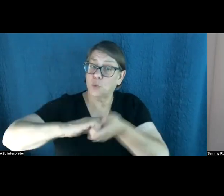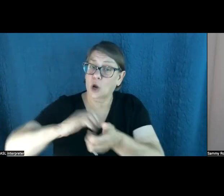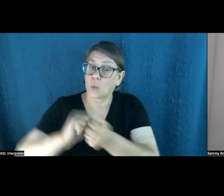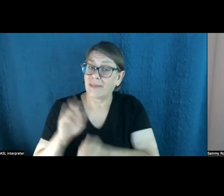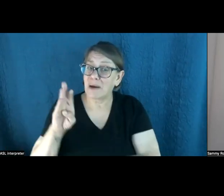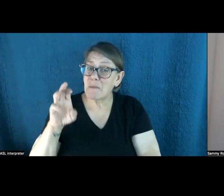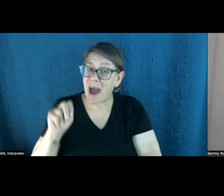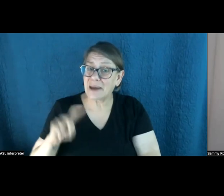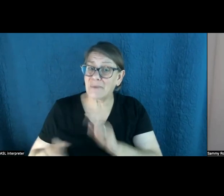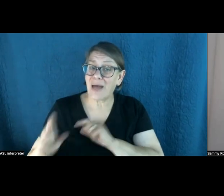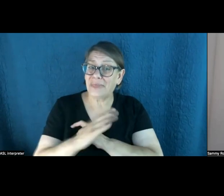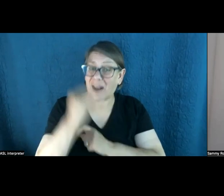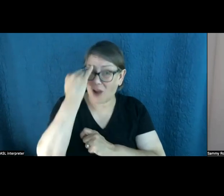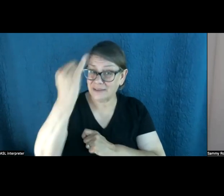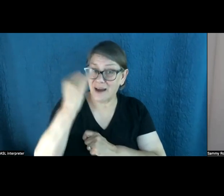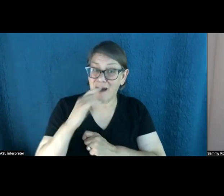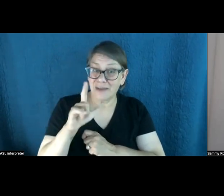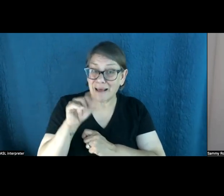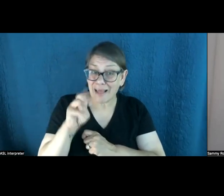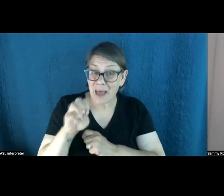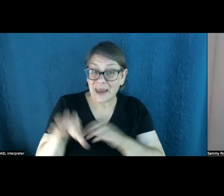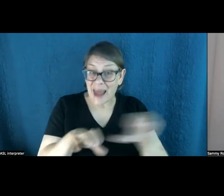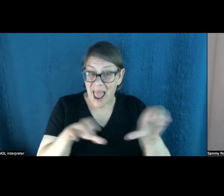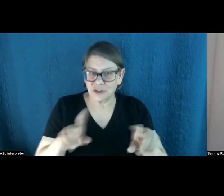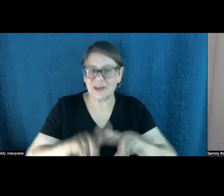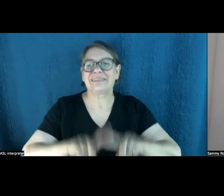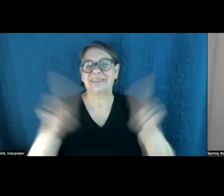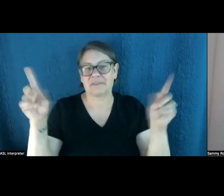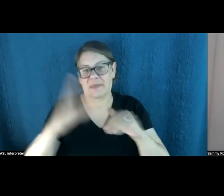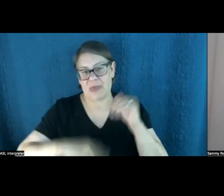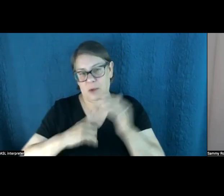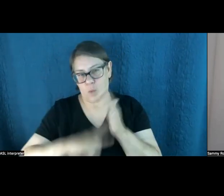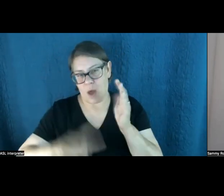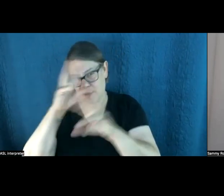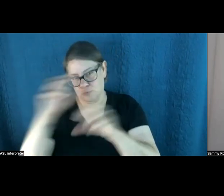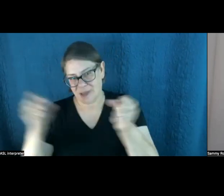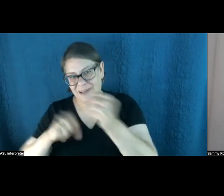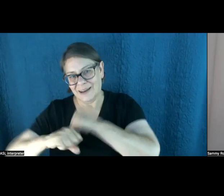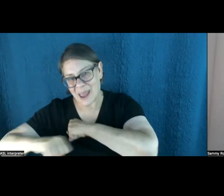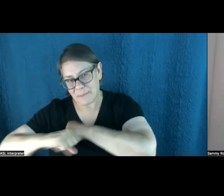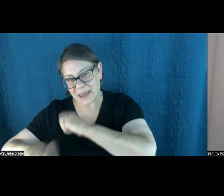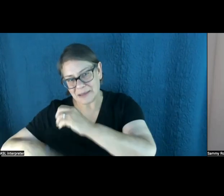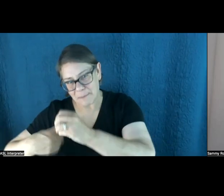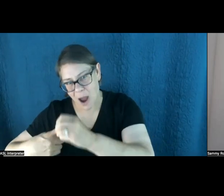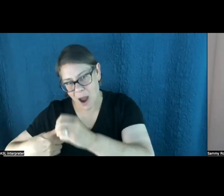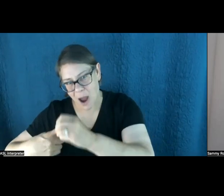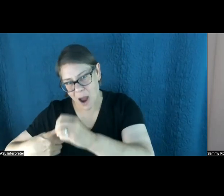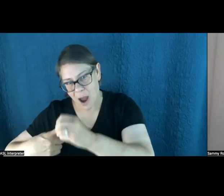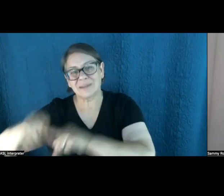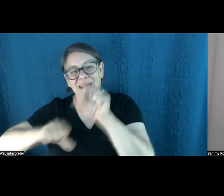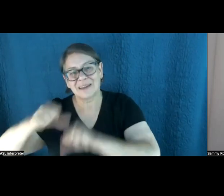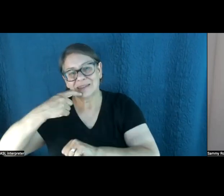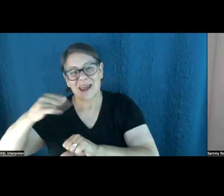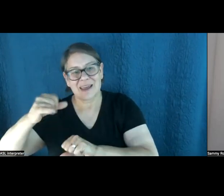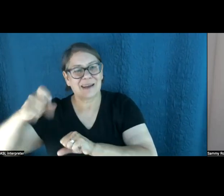of climate action differs enormously from what the president campaigned on and what scientists and activists say is necessary. The